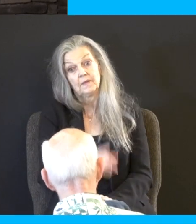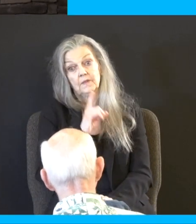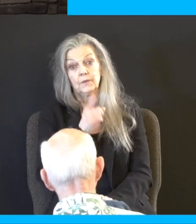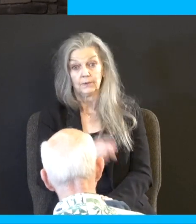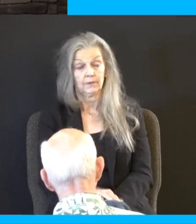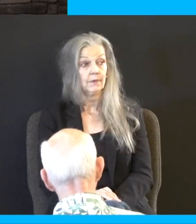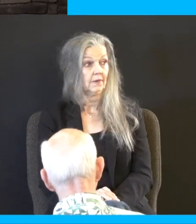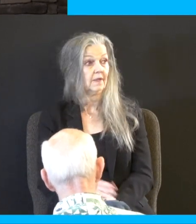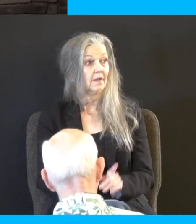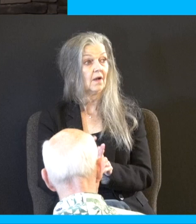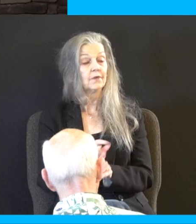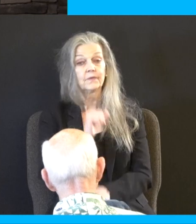There's also not a verse, thou shalt not gamble.